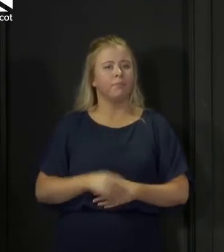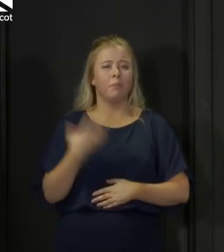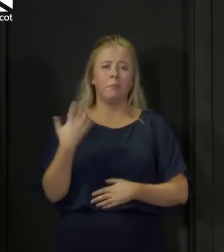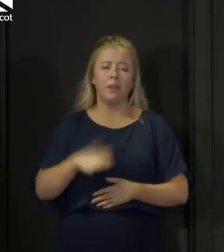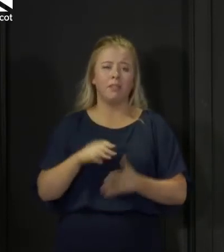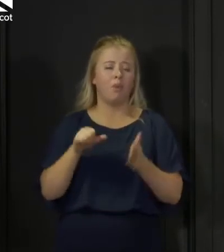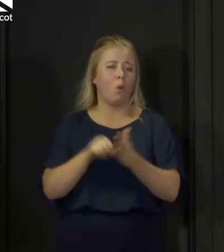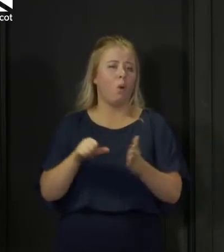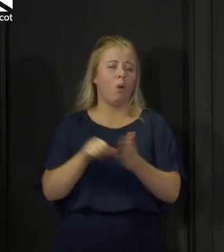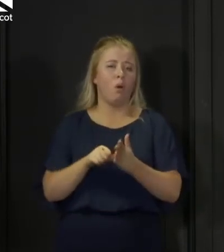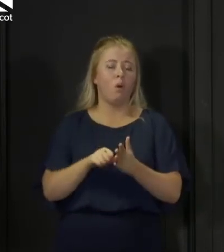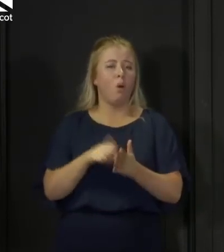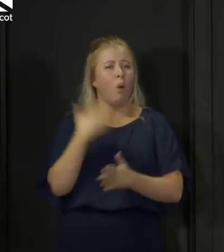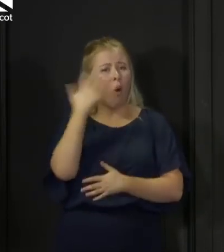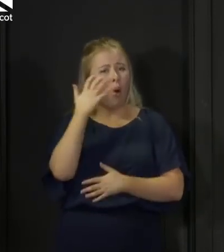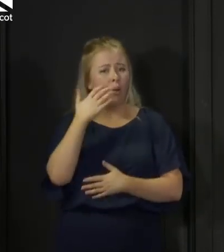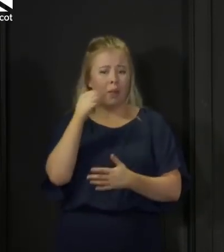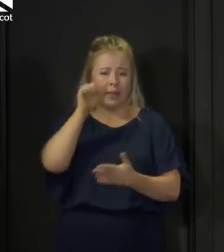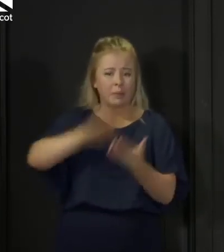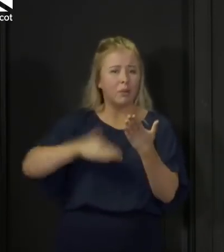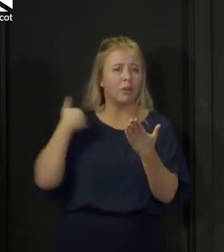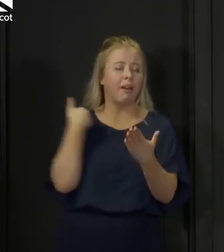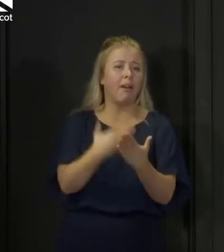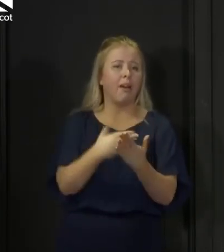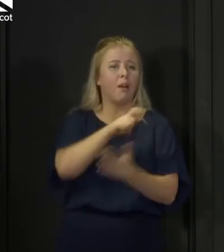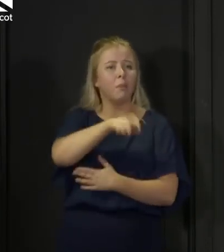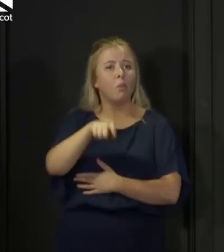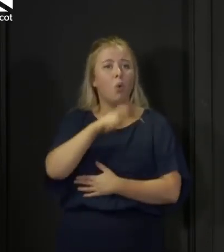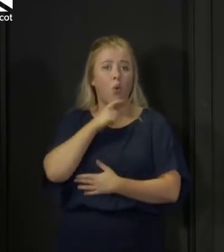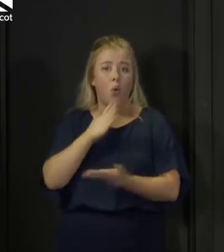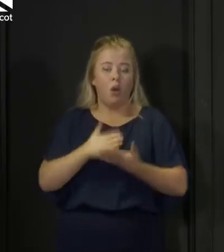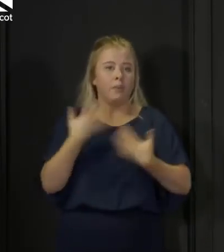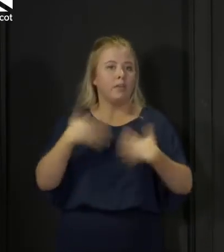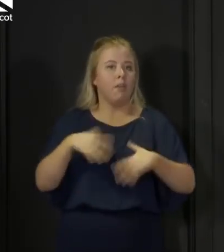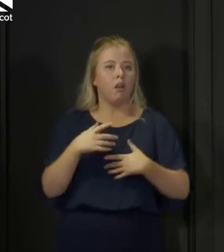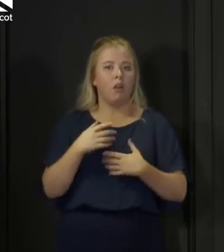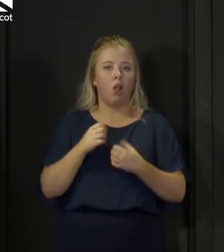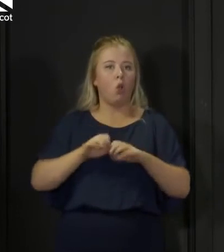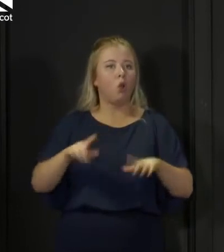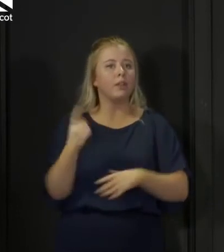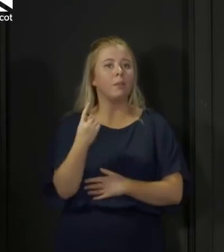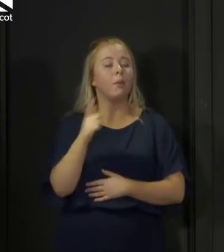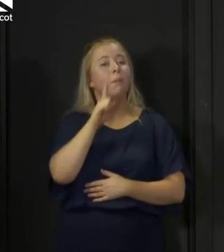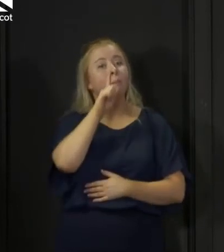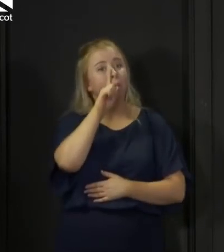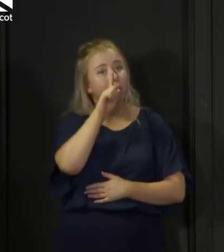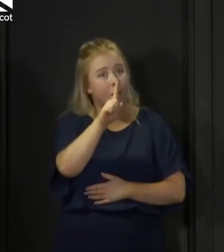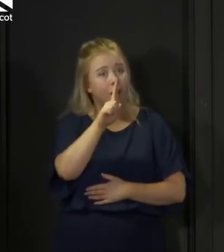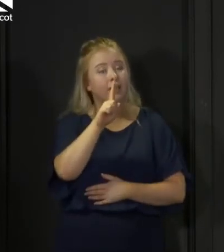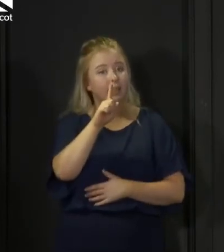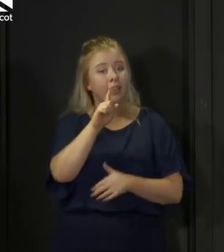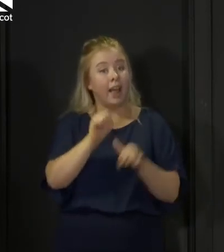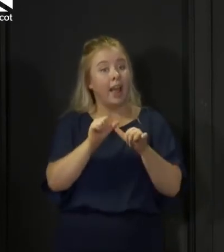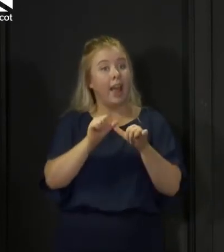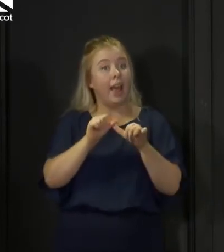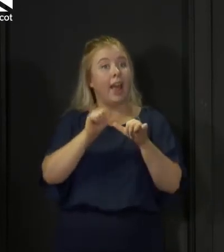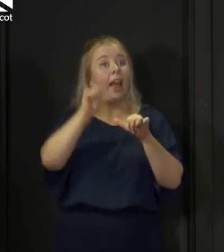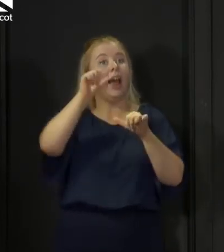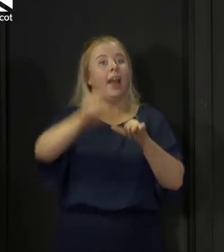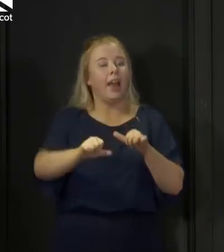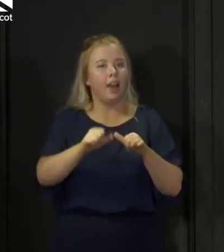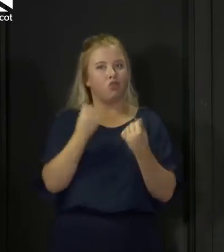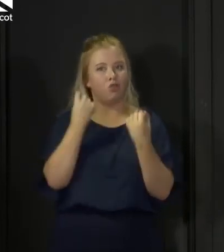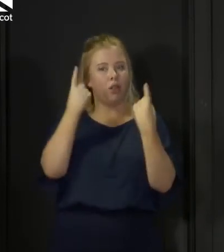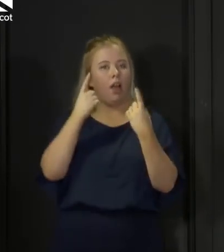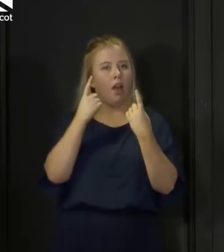horrible experience for everybody in the country particularly those who've suffered loss but out of it has I think come a sense of